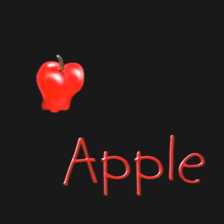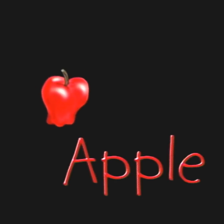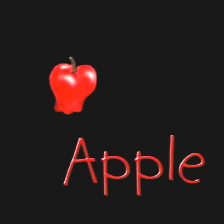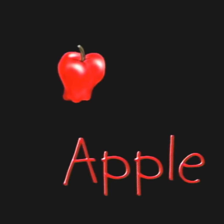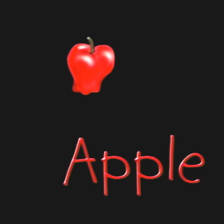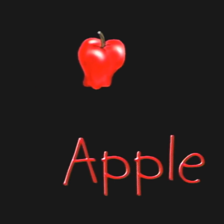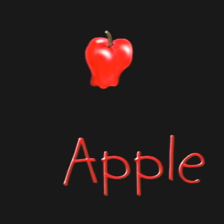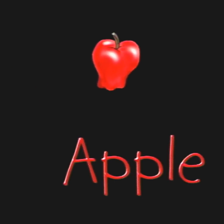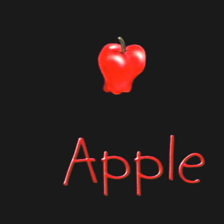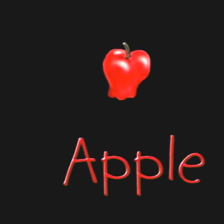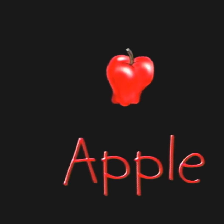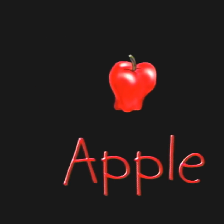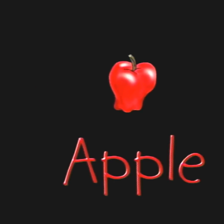Mommy apples.